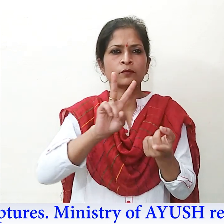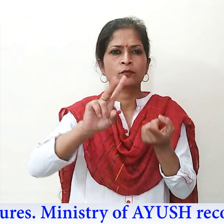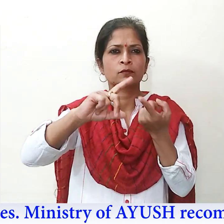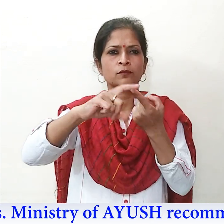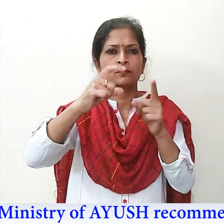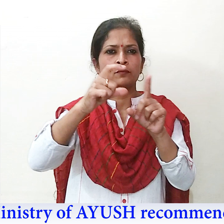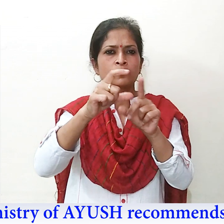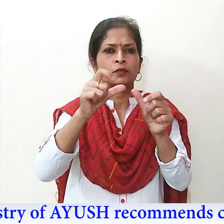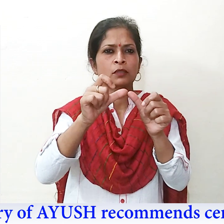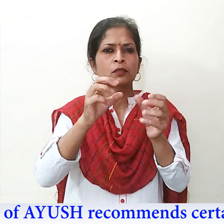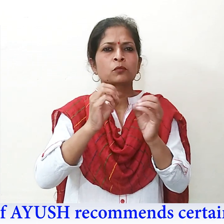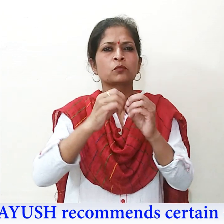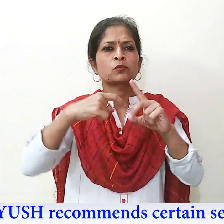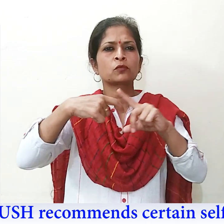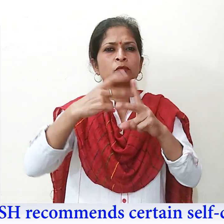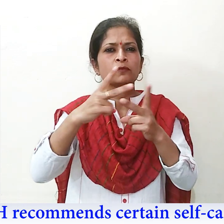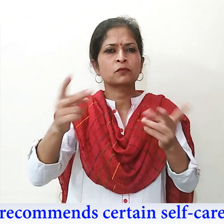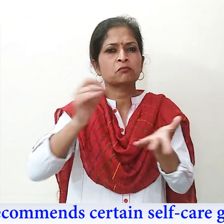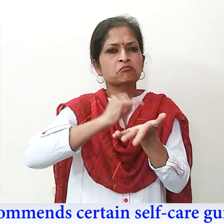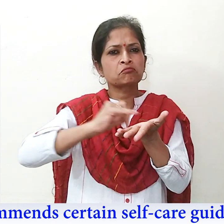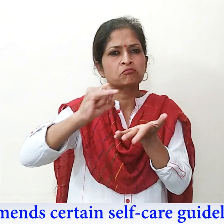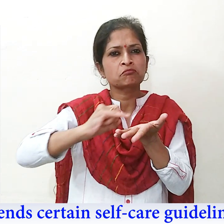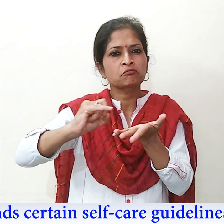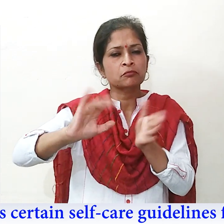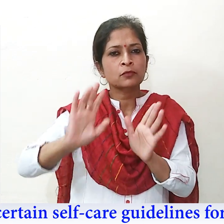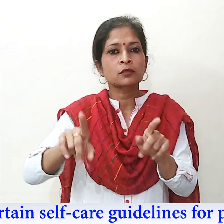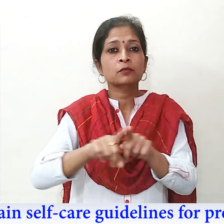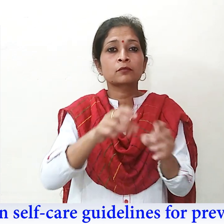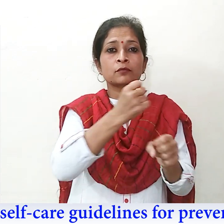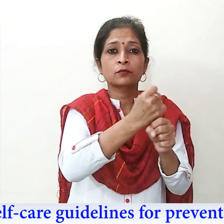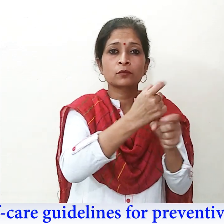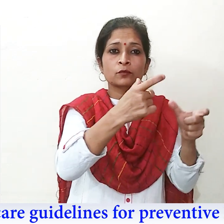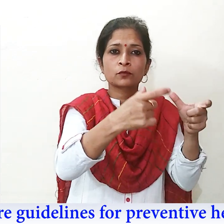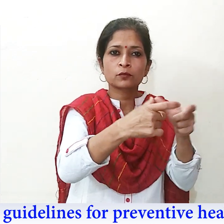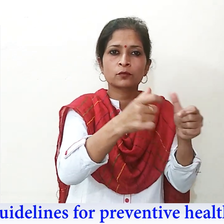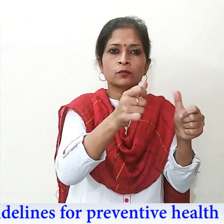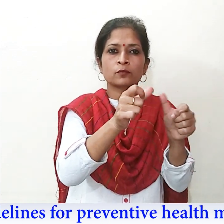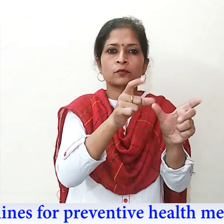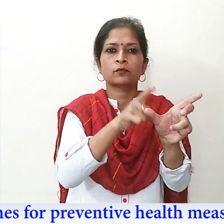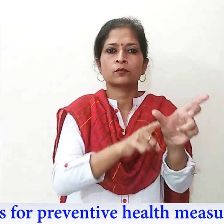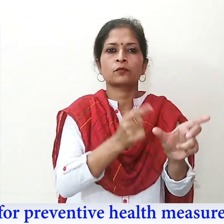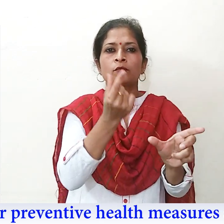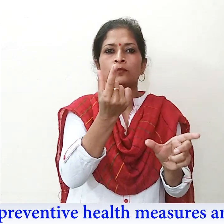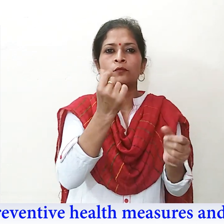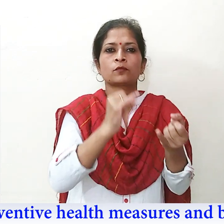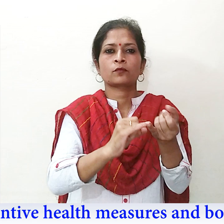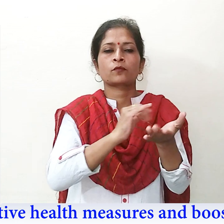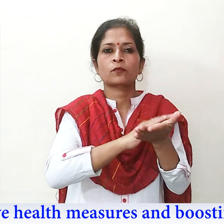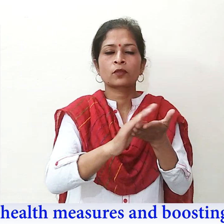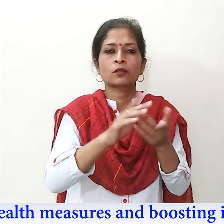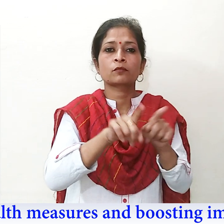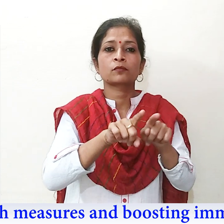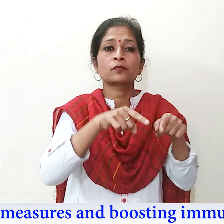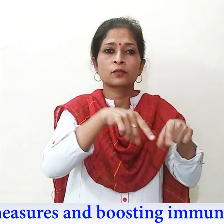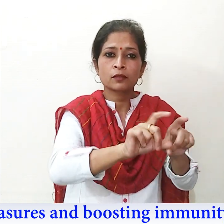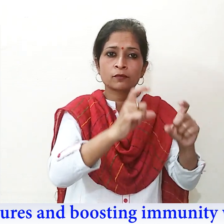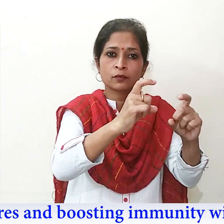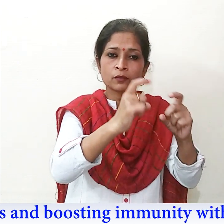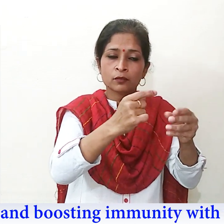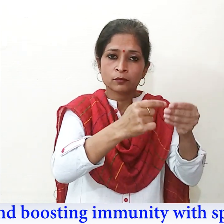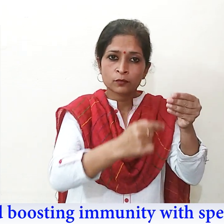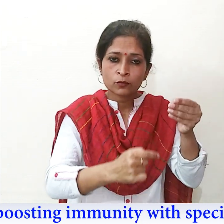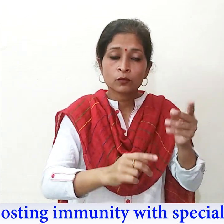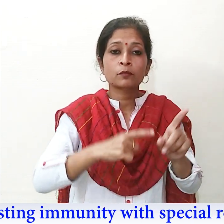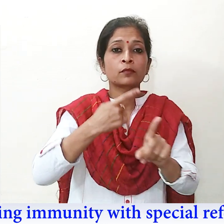scriptures. Ministry of Ayush recommends certain self-care guidelines for preventive health